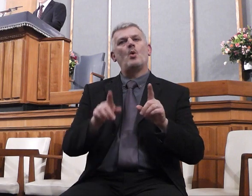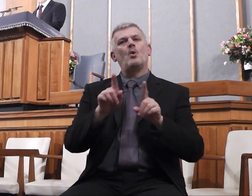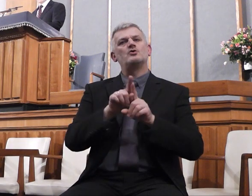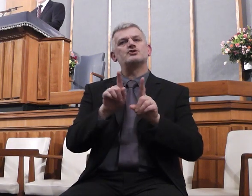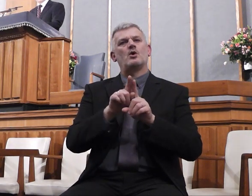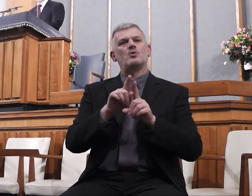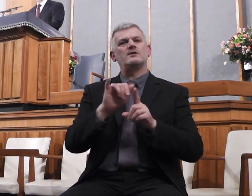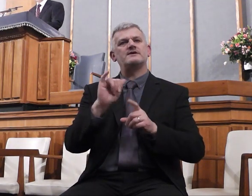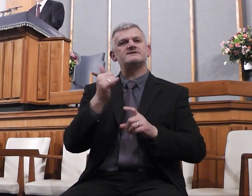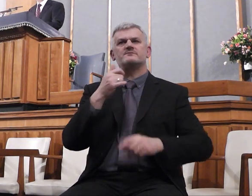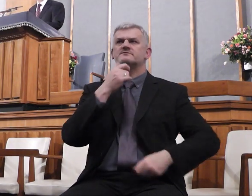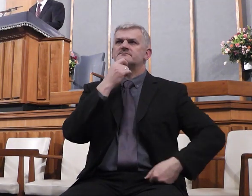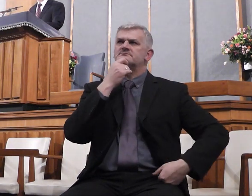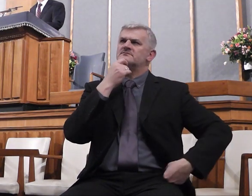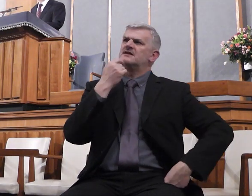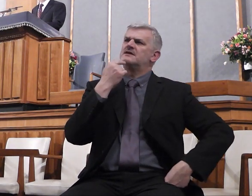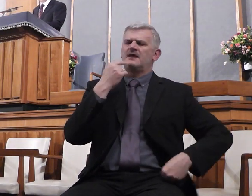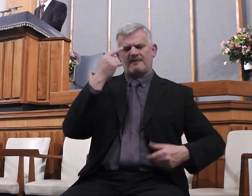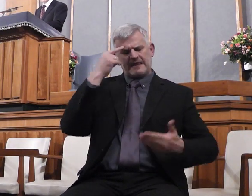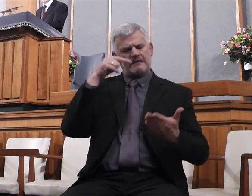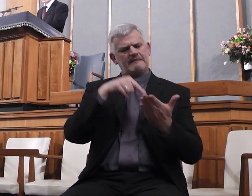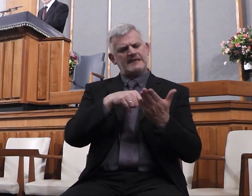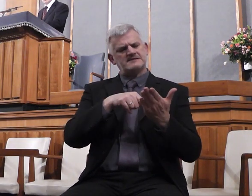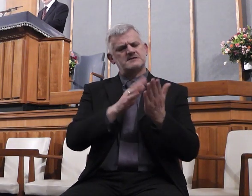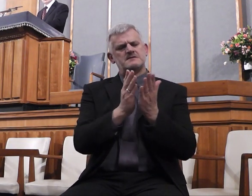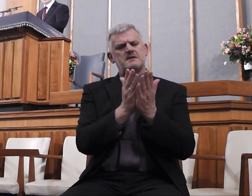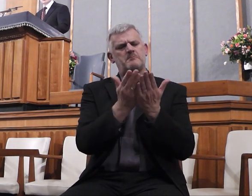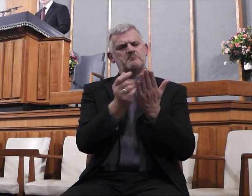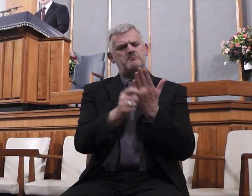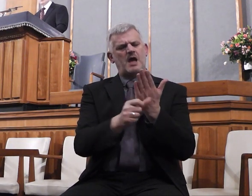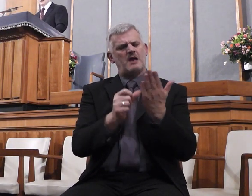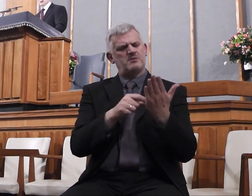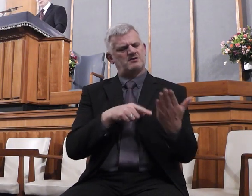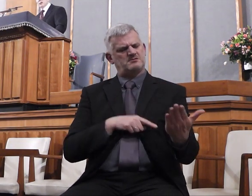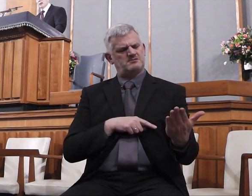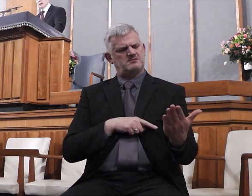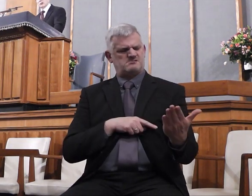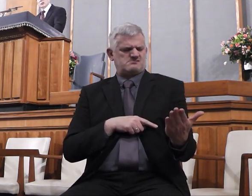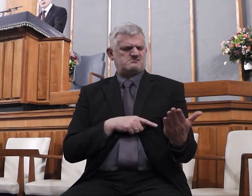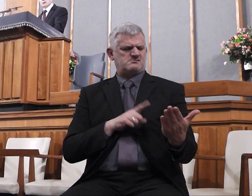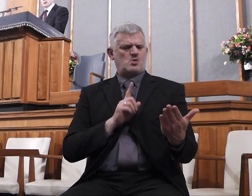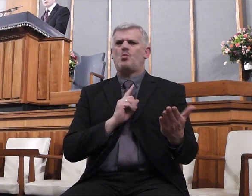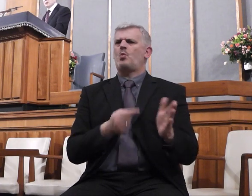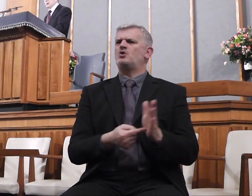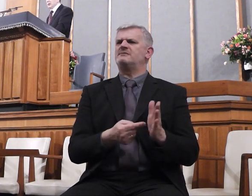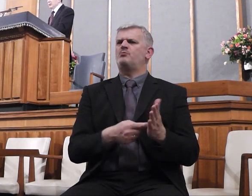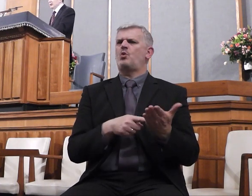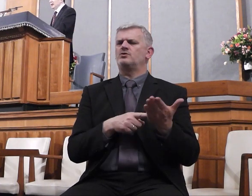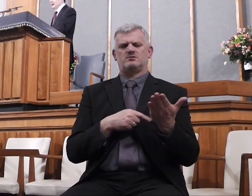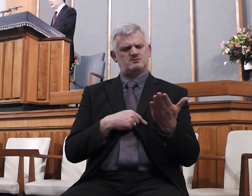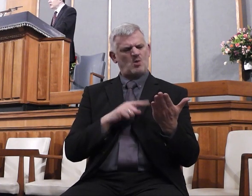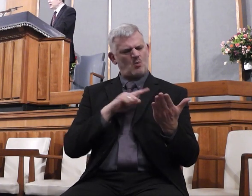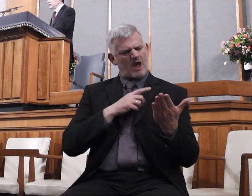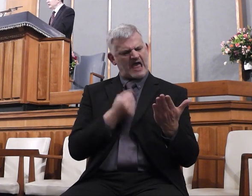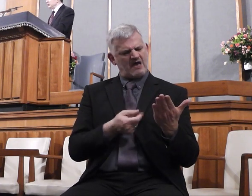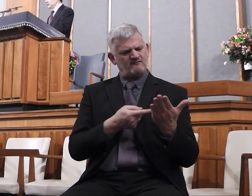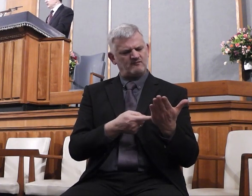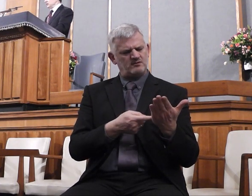what is significant about a book like the Bible? Why should there be a Bible? How can I trust the Bible? How do I know it is a